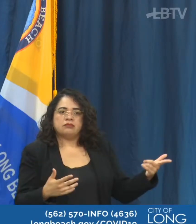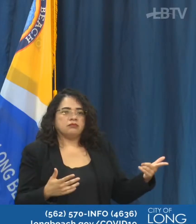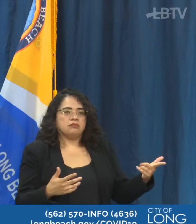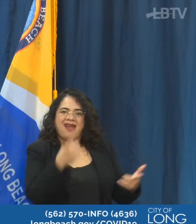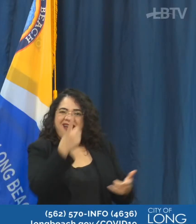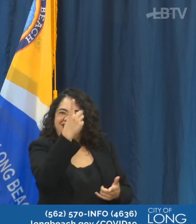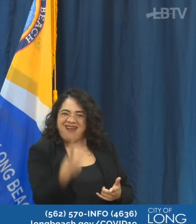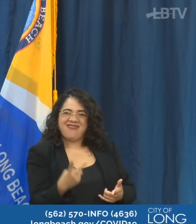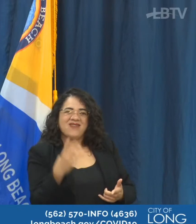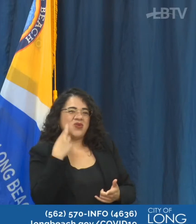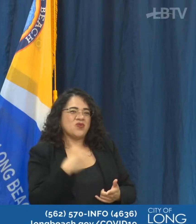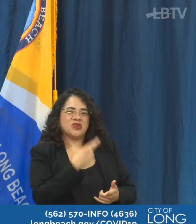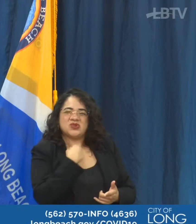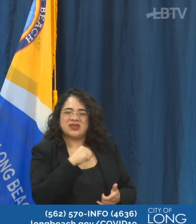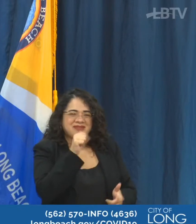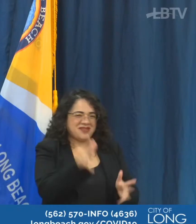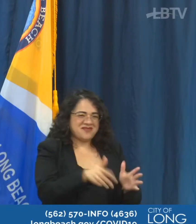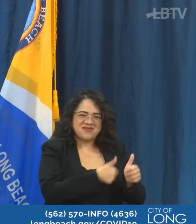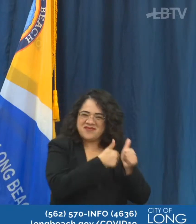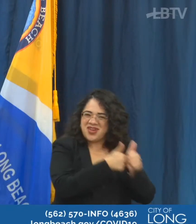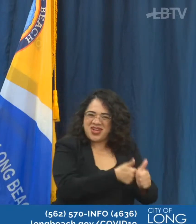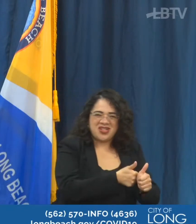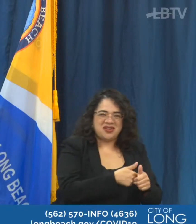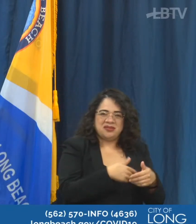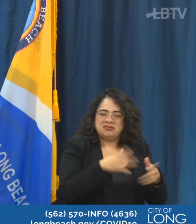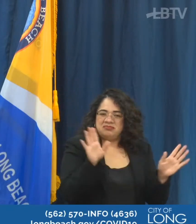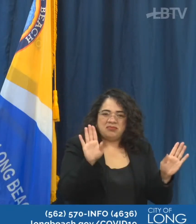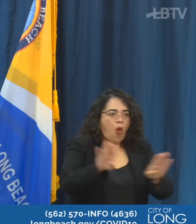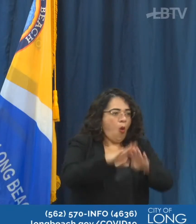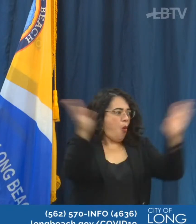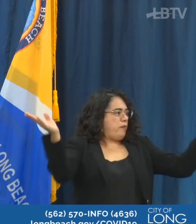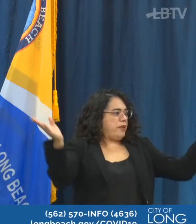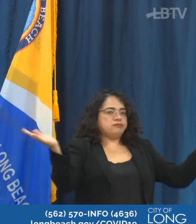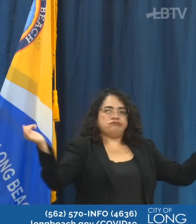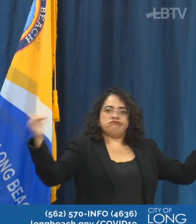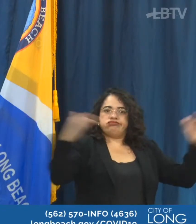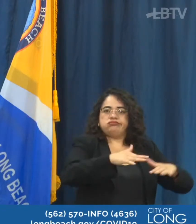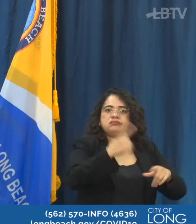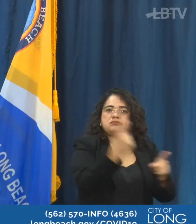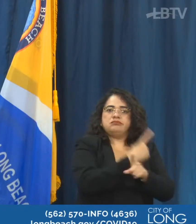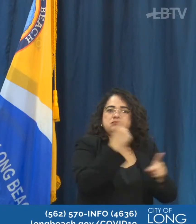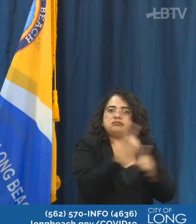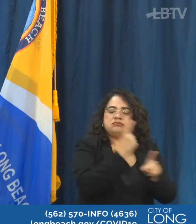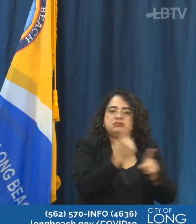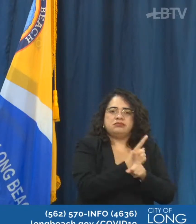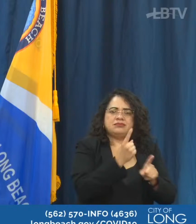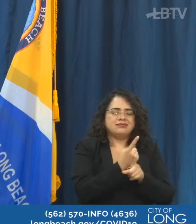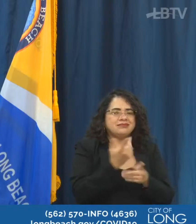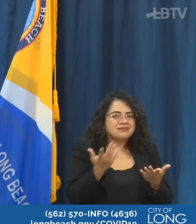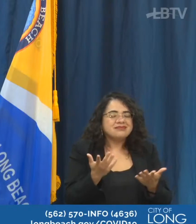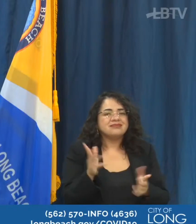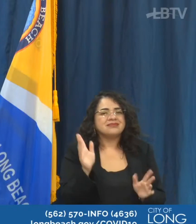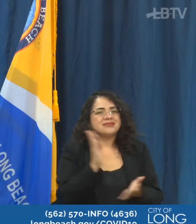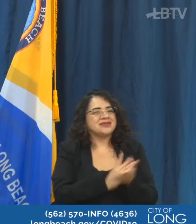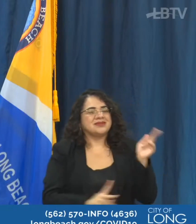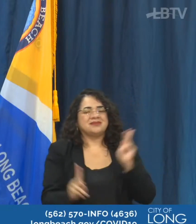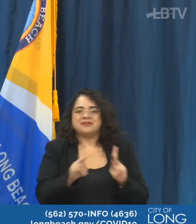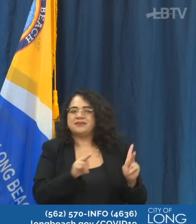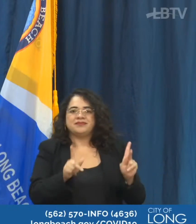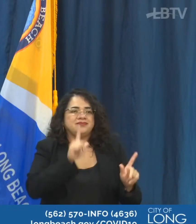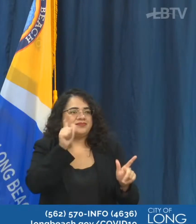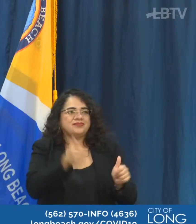several complaints about restaurants. Other businesses are just individual people not abiding by the guidelines.